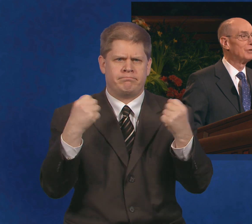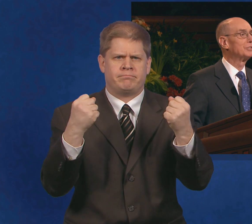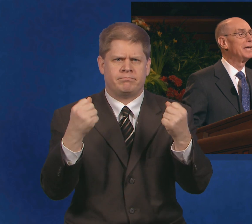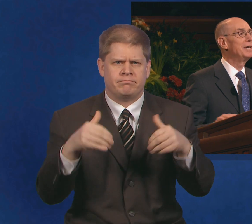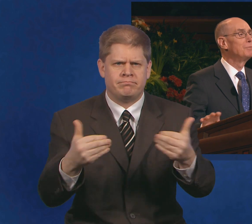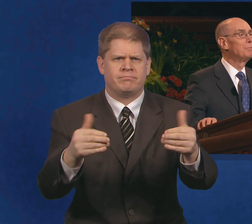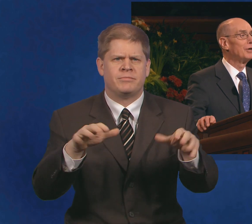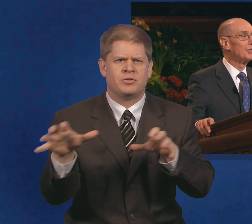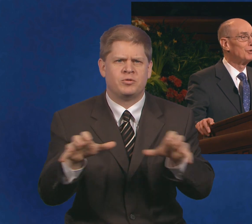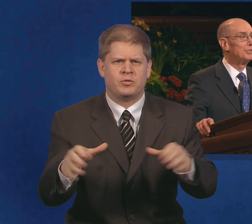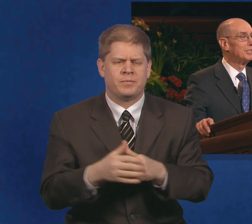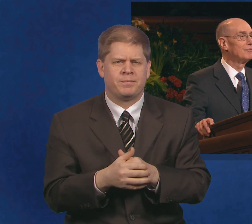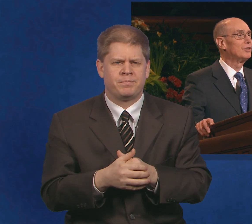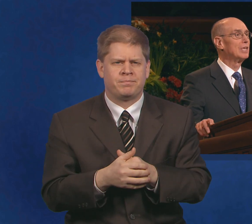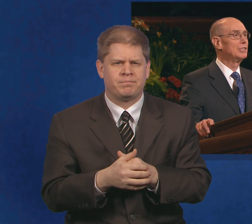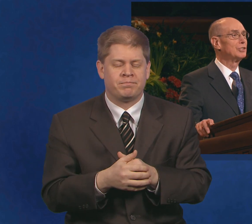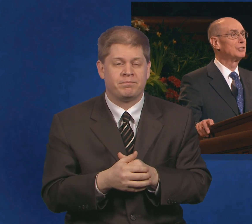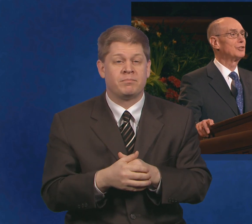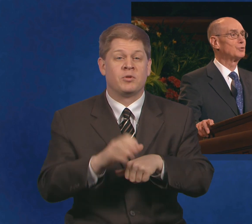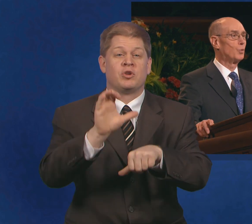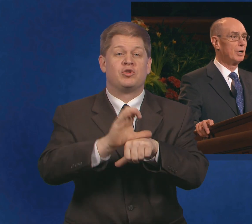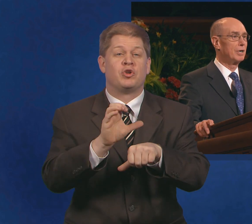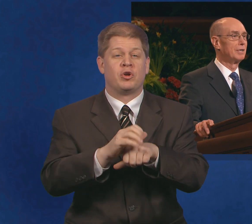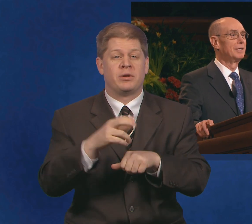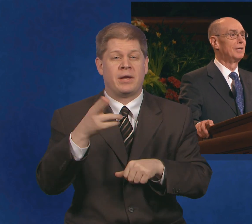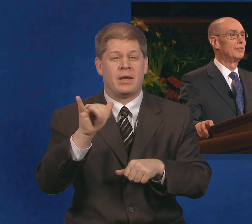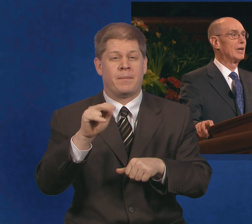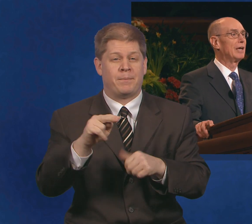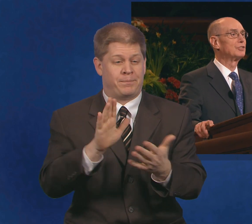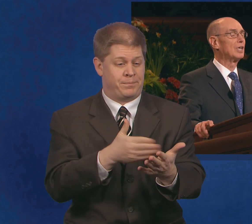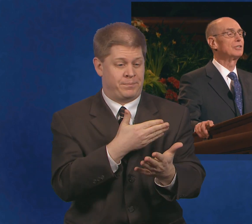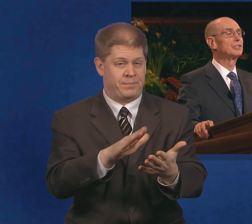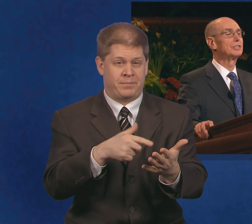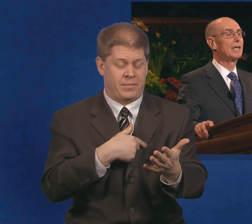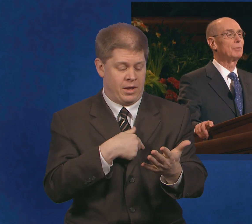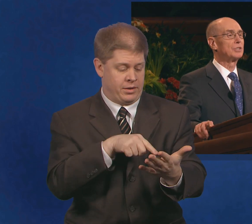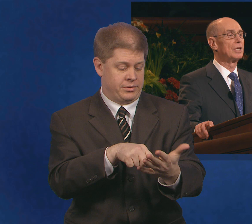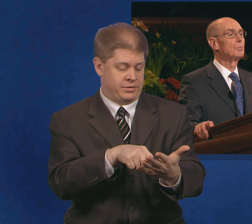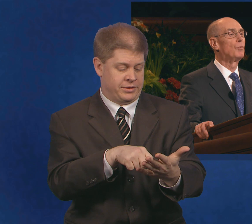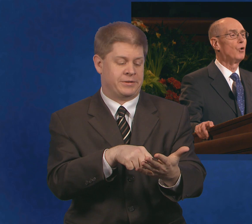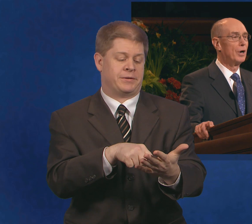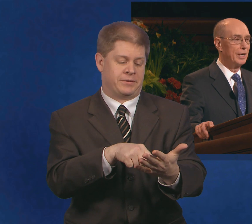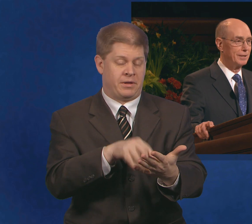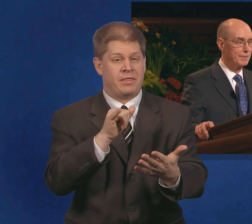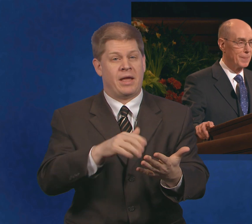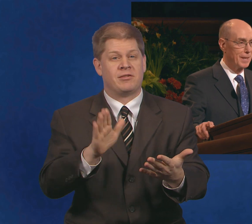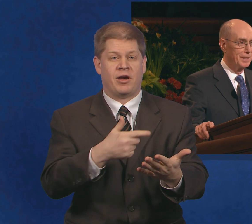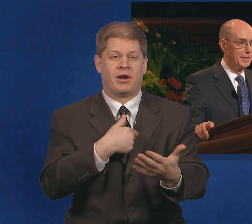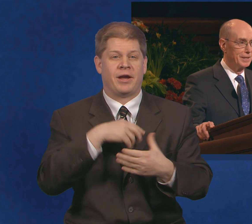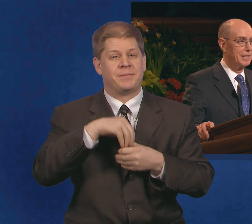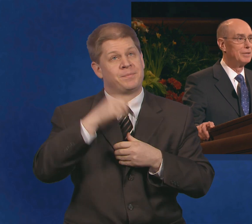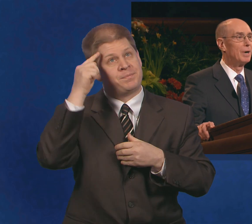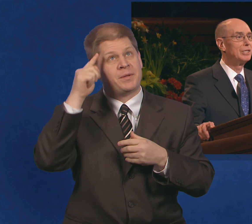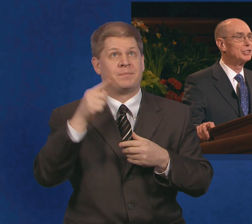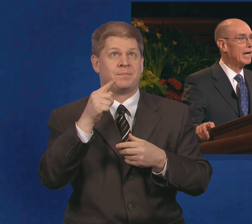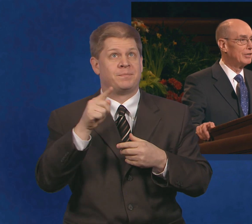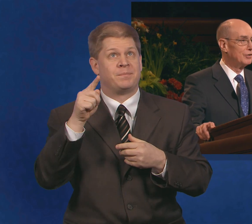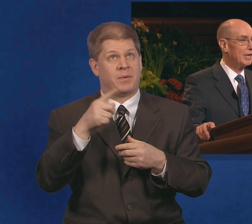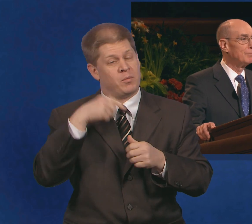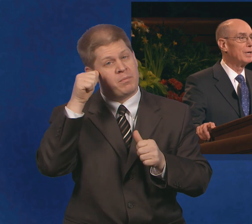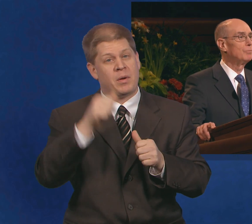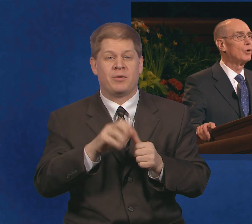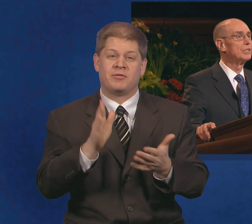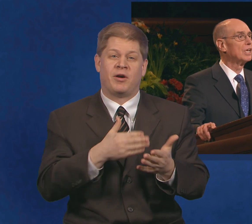There is a hymn about the Lord's invitation to this work that I have sung since I was a little boy. In my